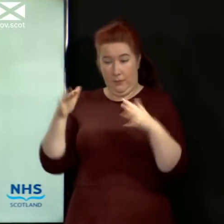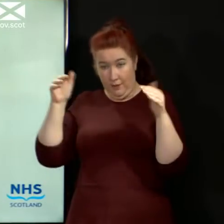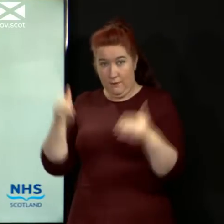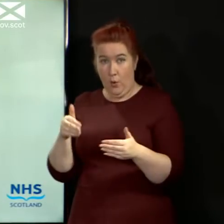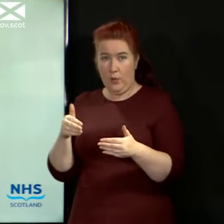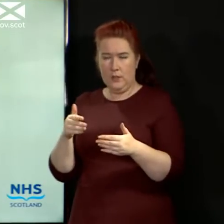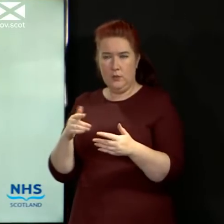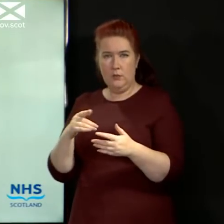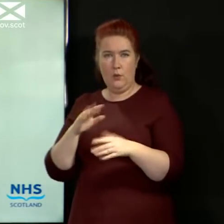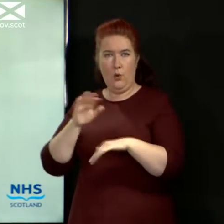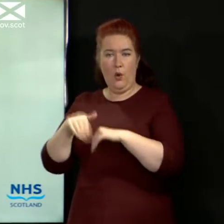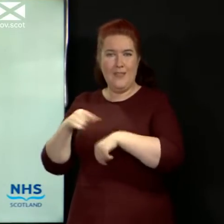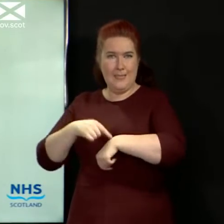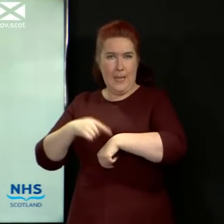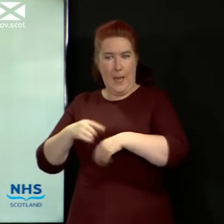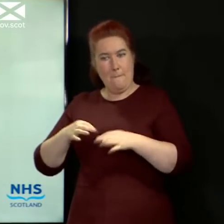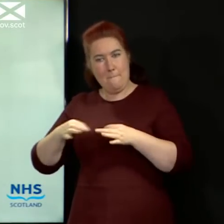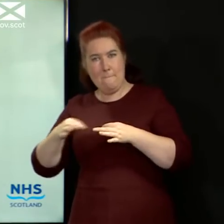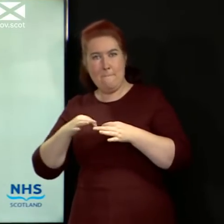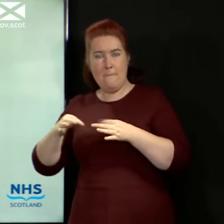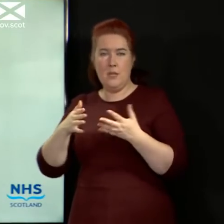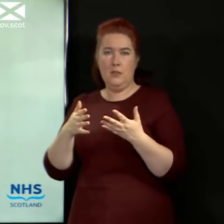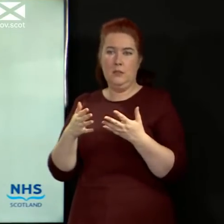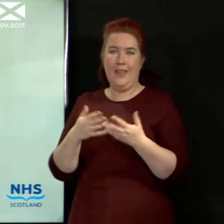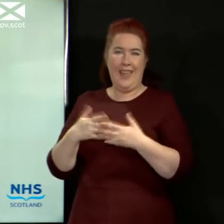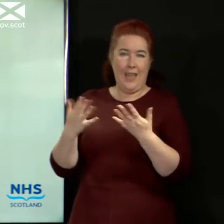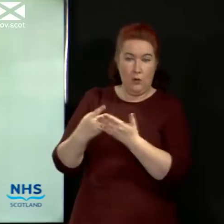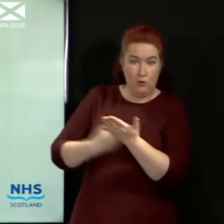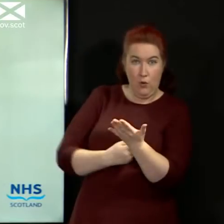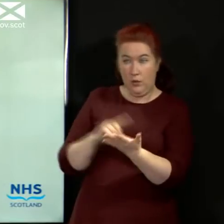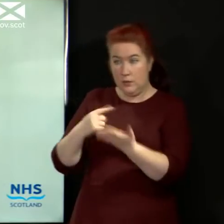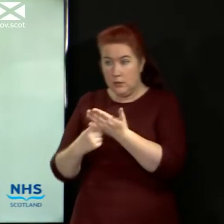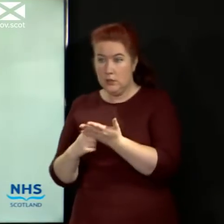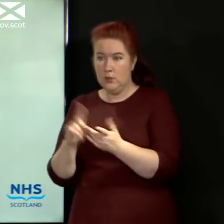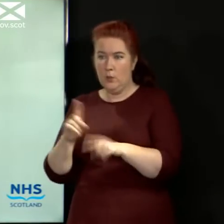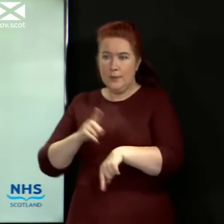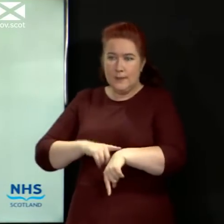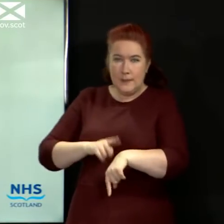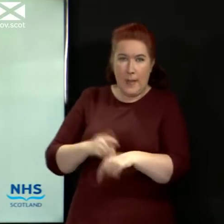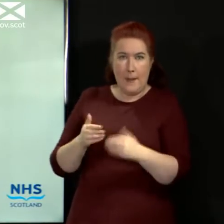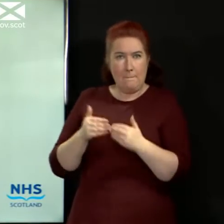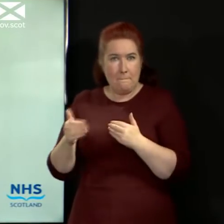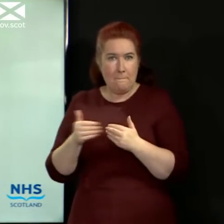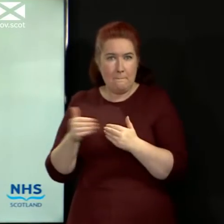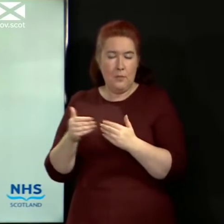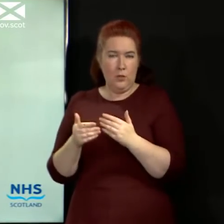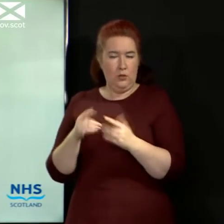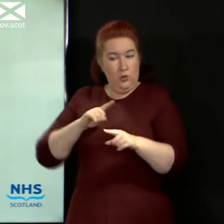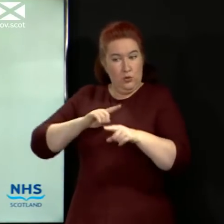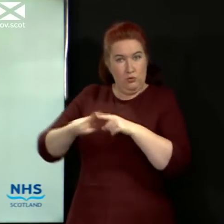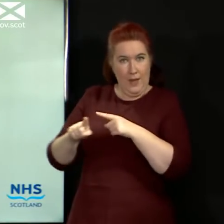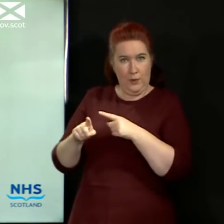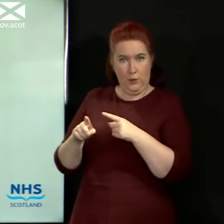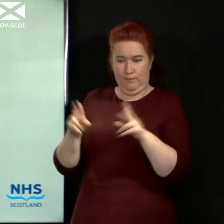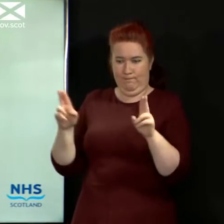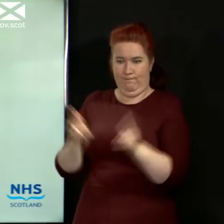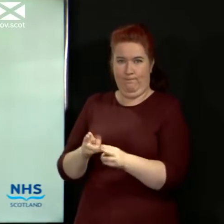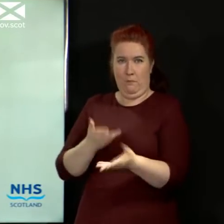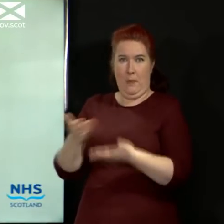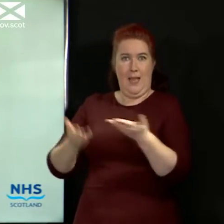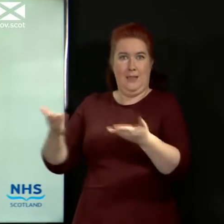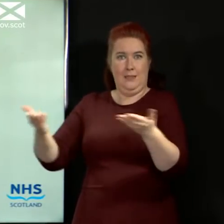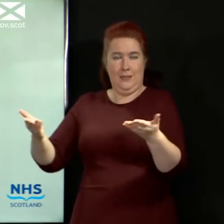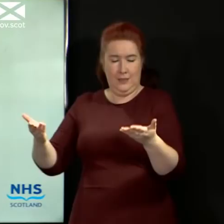actually about the timing and the extent of any measures which should be undertaken in order to try to restrict the transmission of the